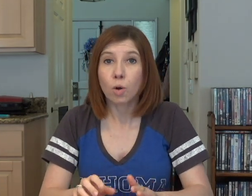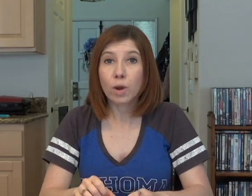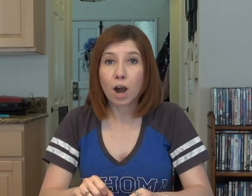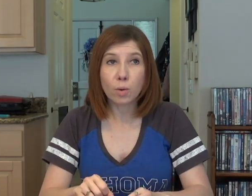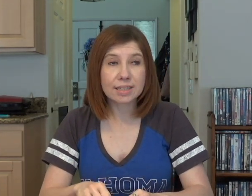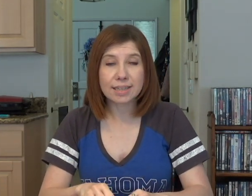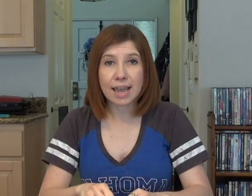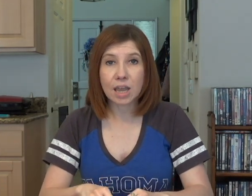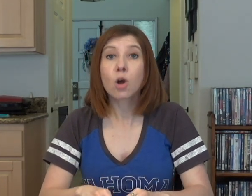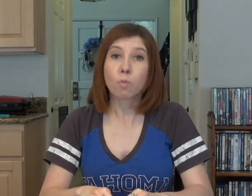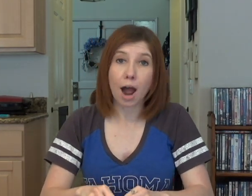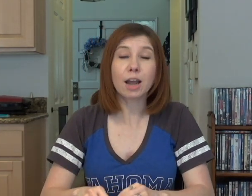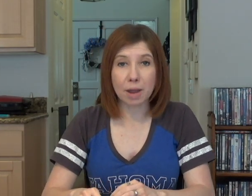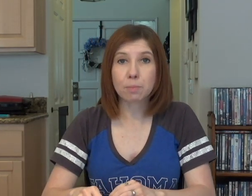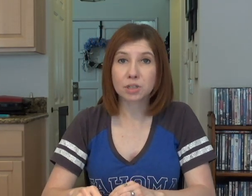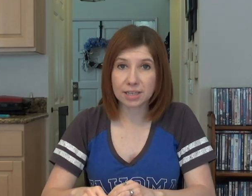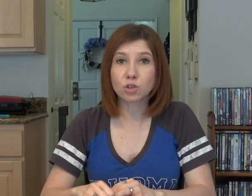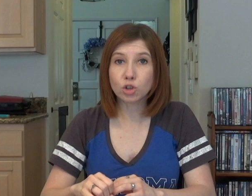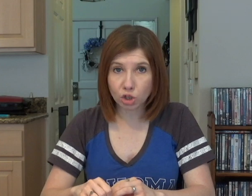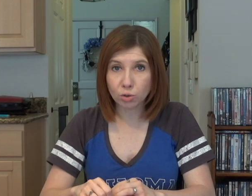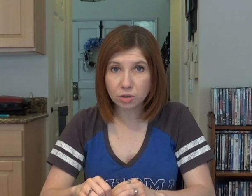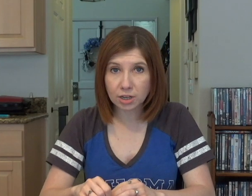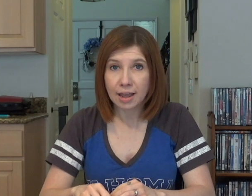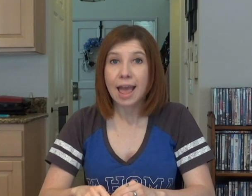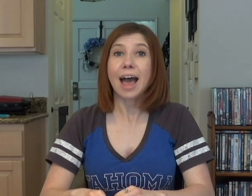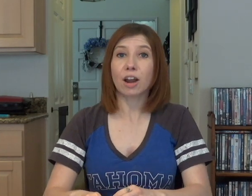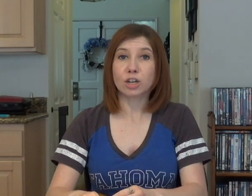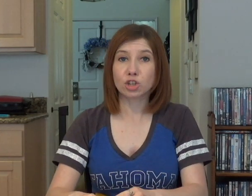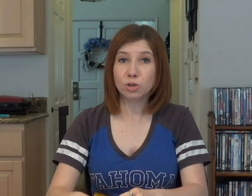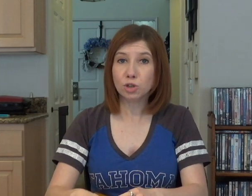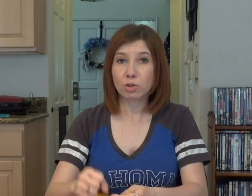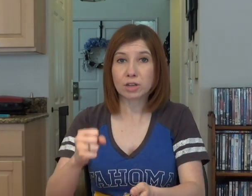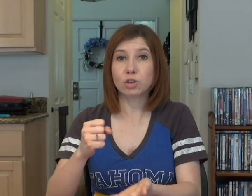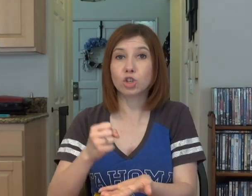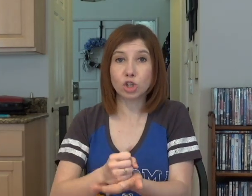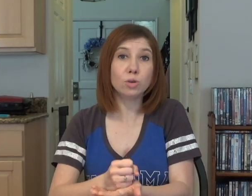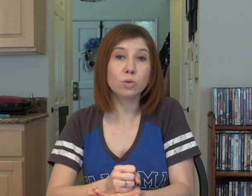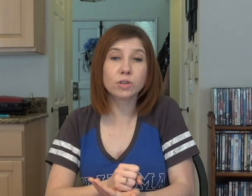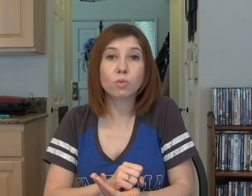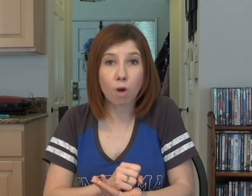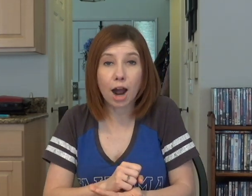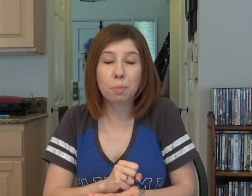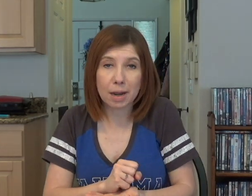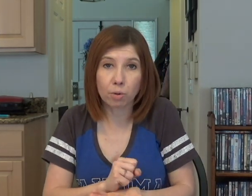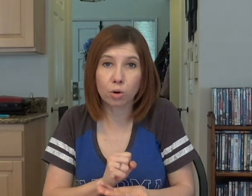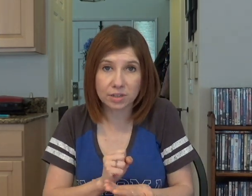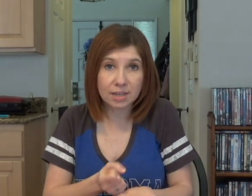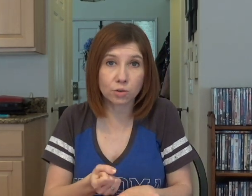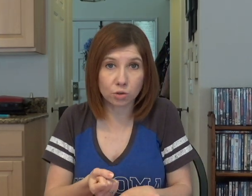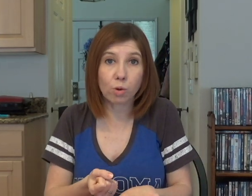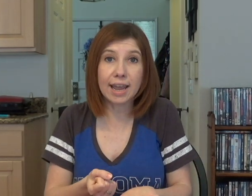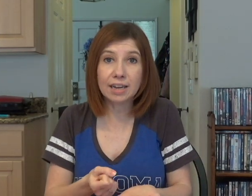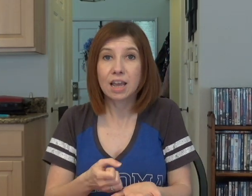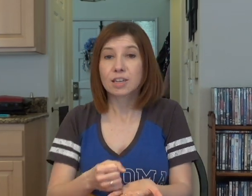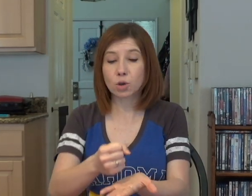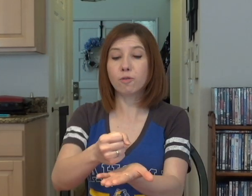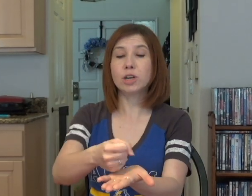we always say Rock Paper Scissors Shoot, and on Shoot you get to choose Rock Paper or Scissors, right? So if we